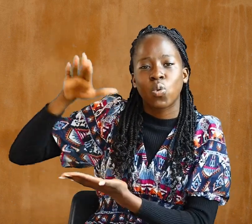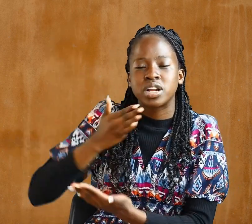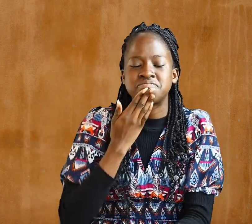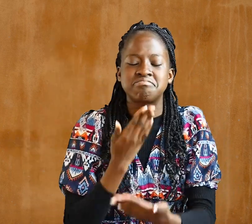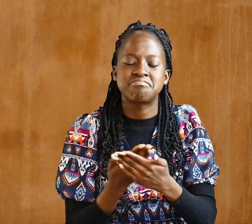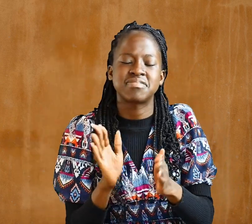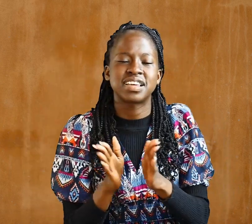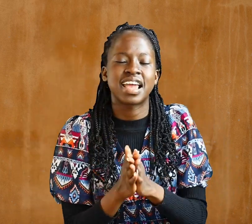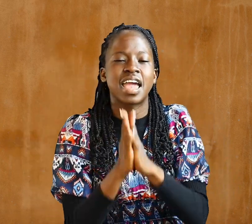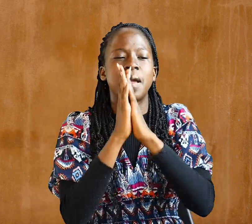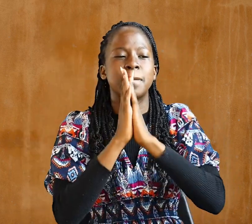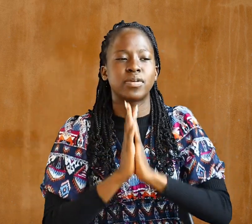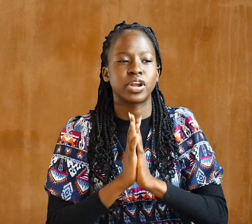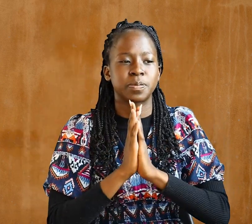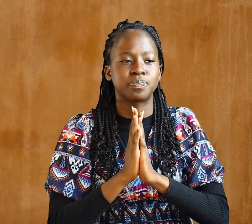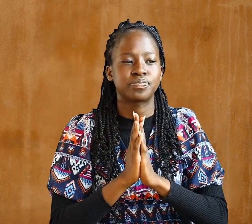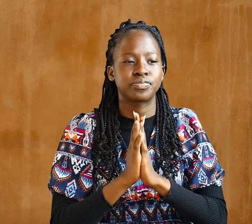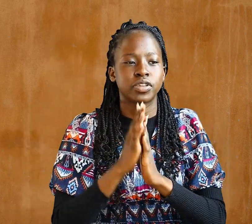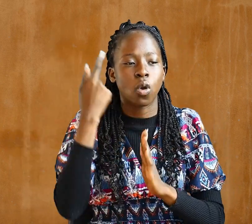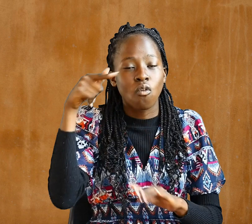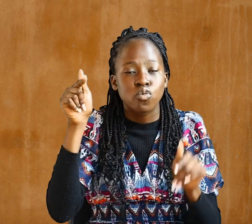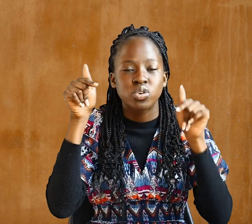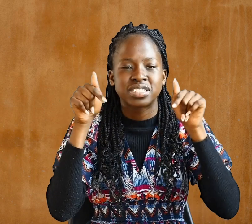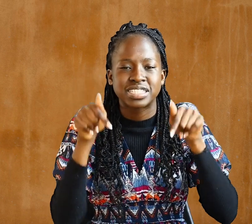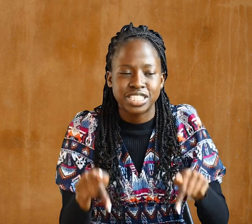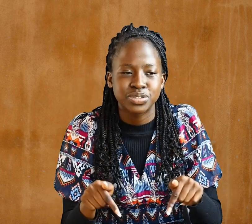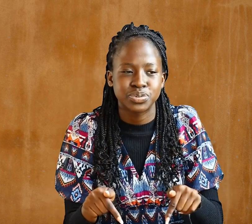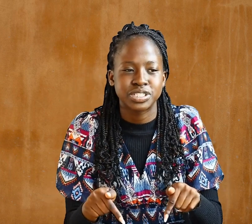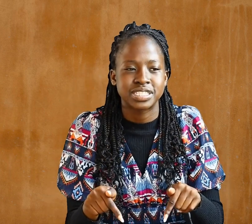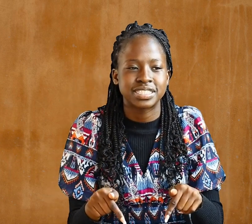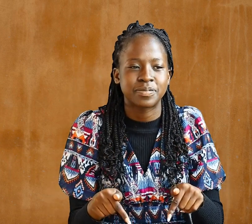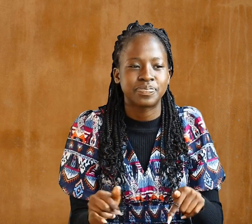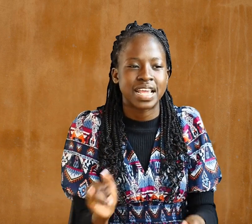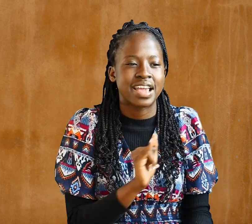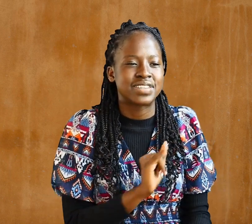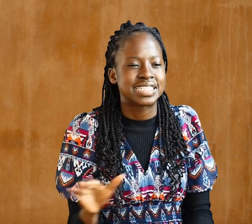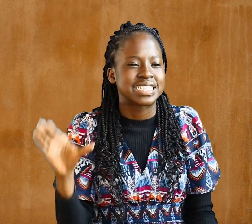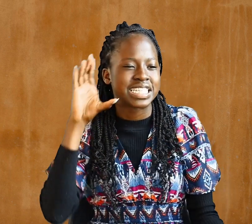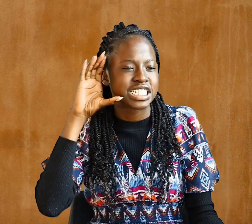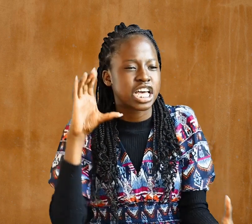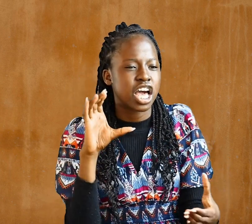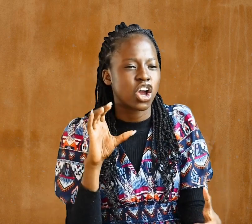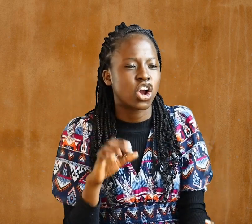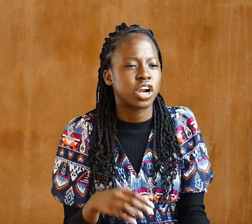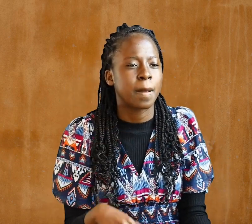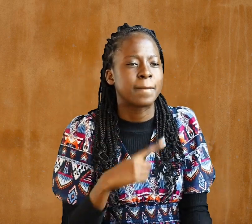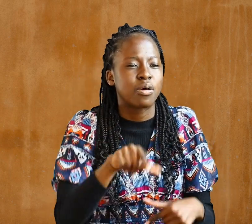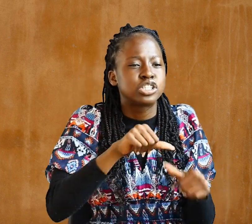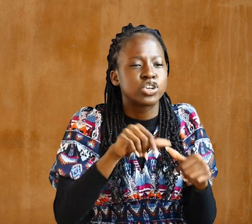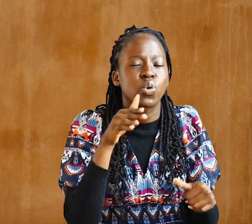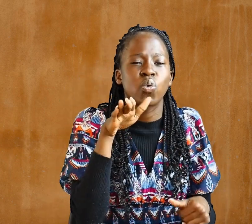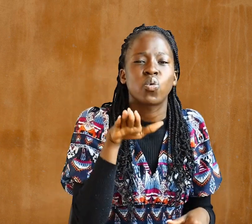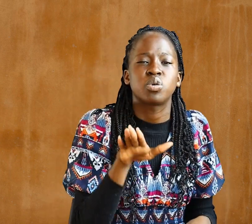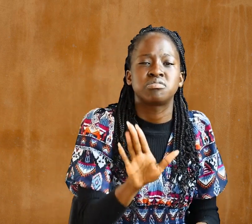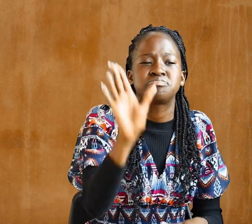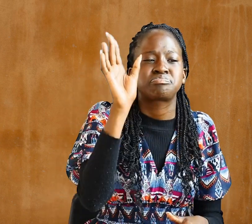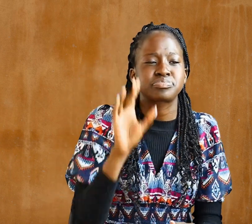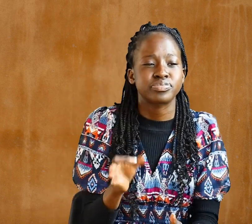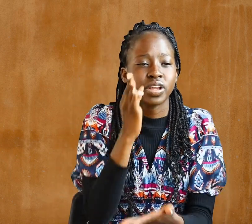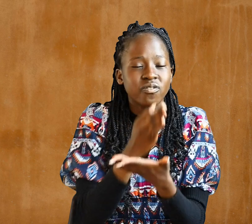Thanksgiving and Prayer For this reason, ever since I heard about your faith in the